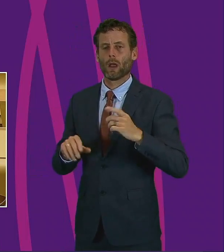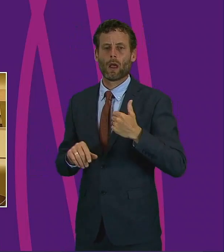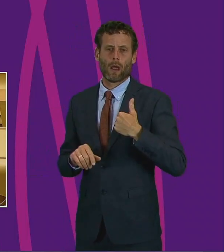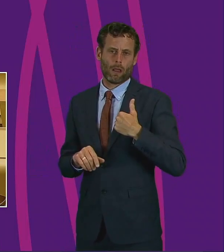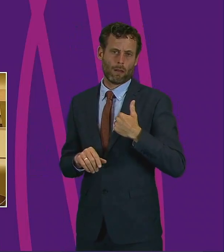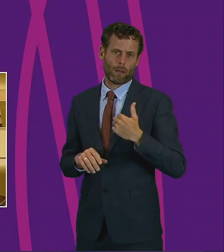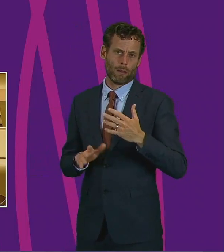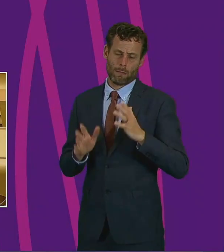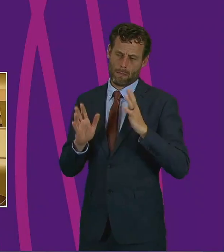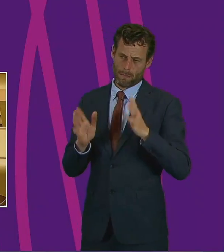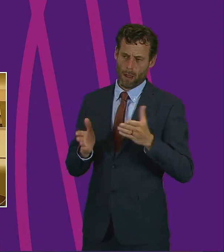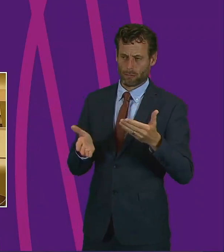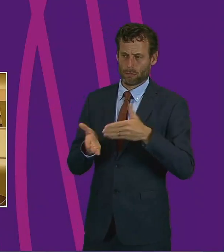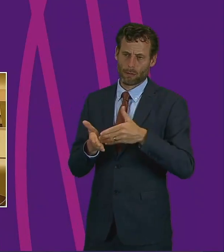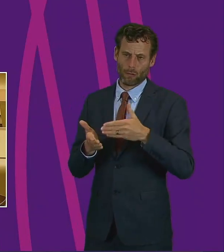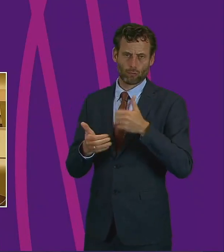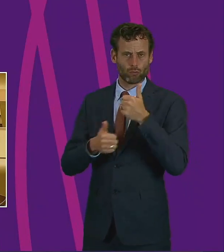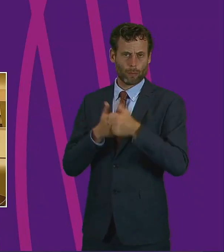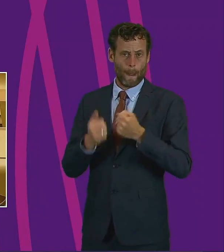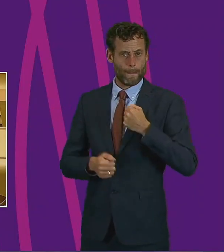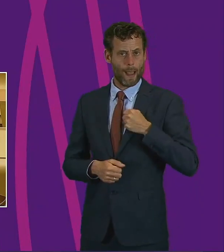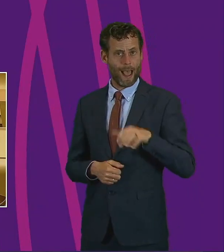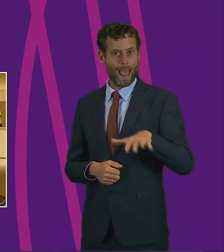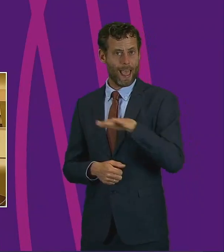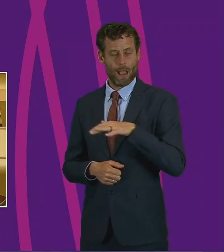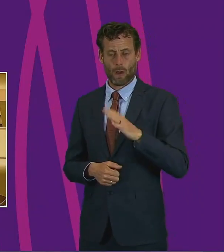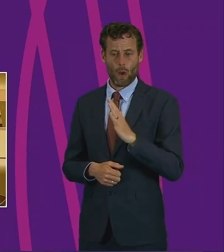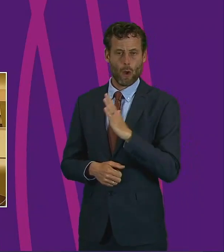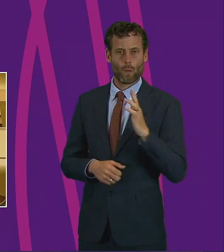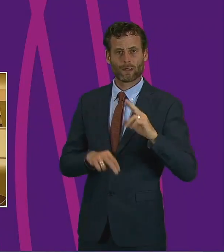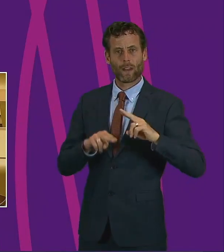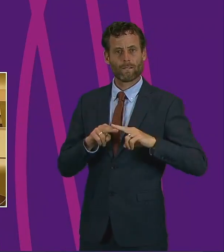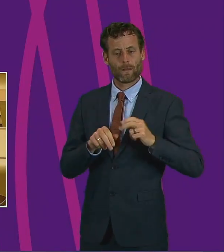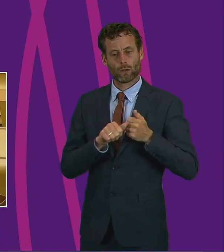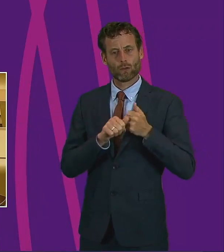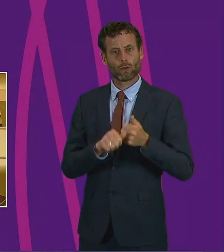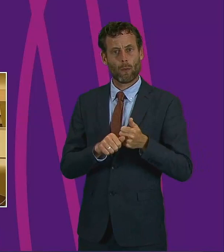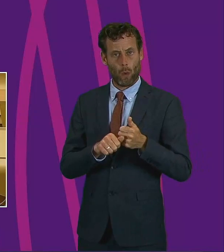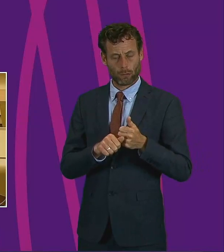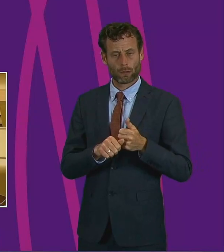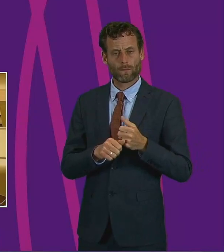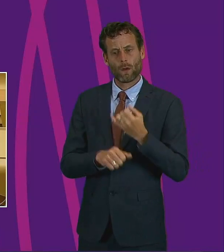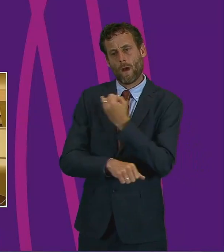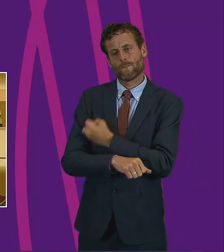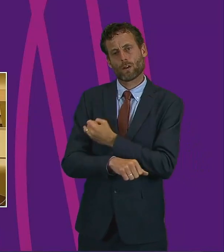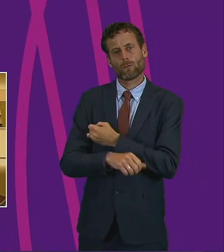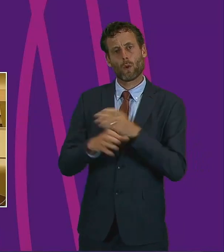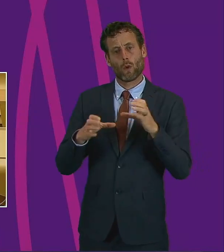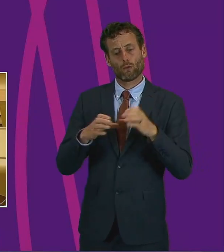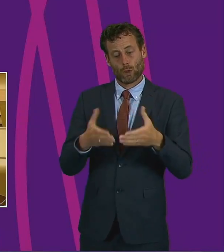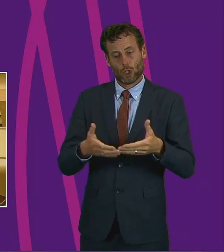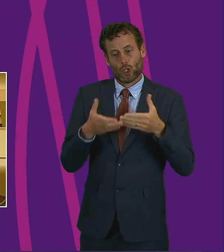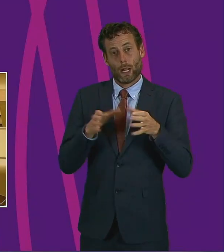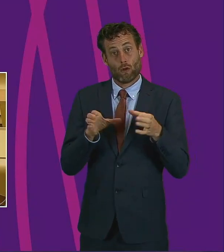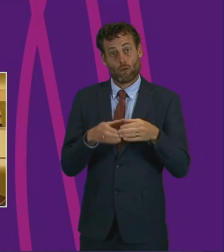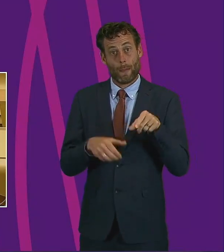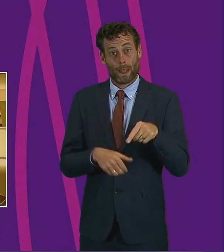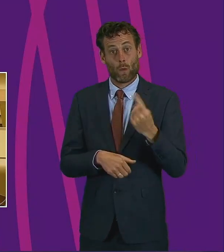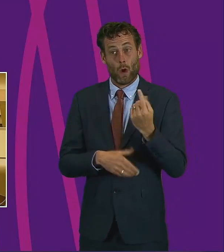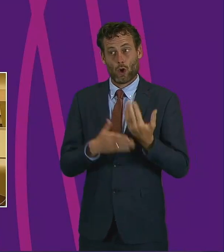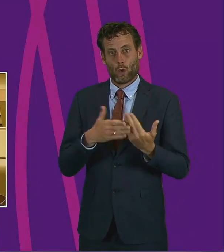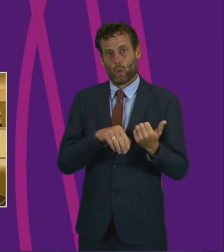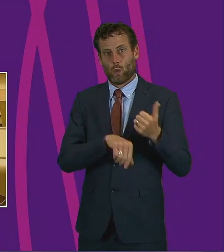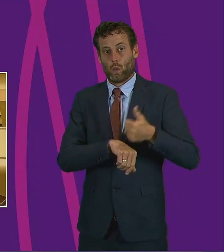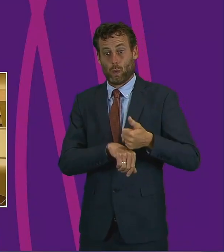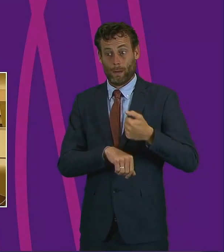to pay tribute to one of my own local area, the West Fife support for the vulnerable shield group, which is one of many that have sprung up in